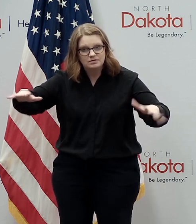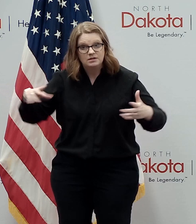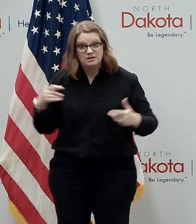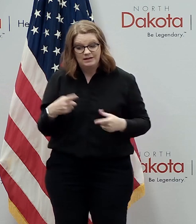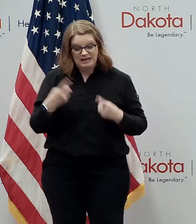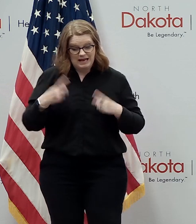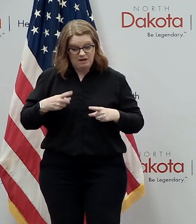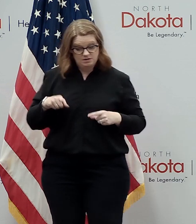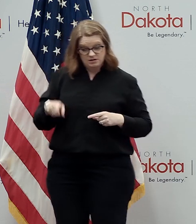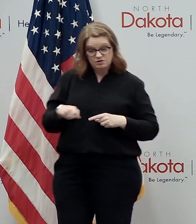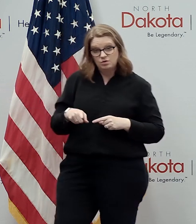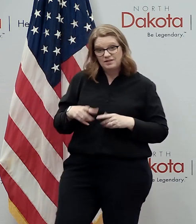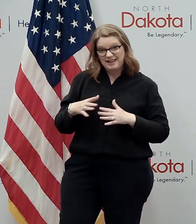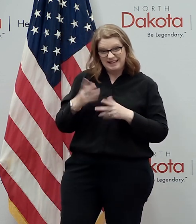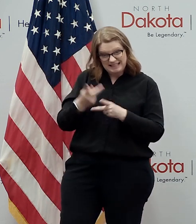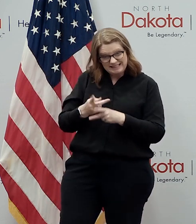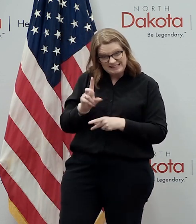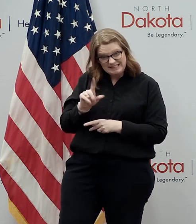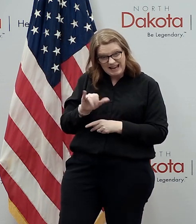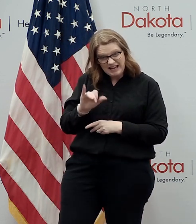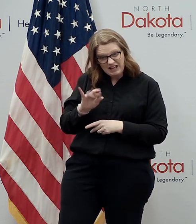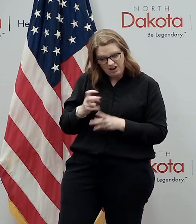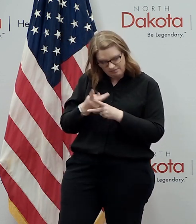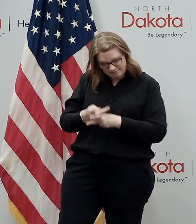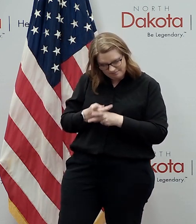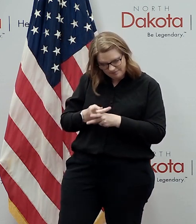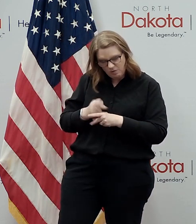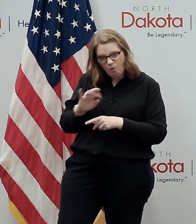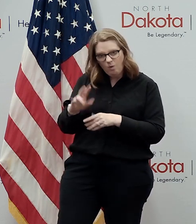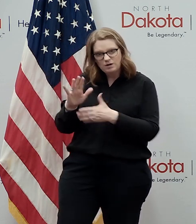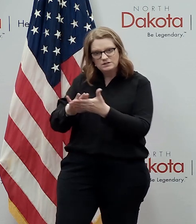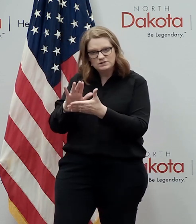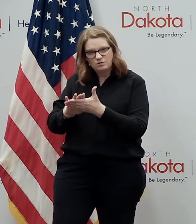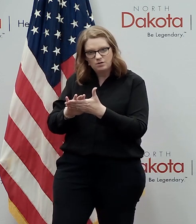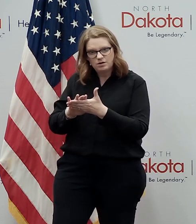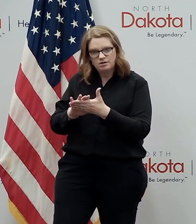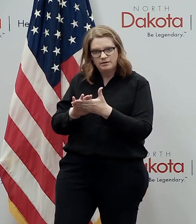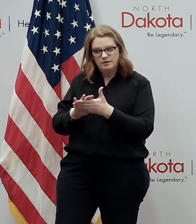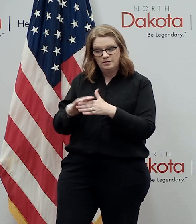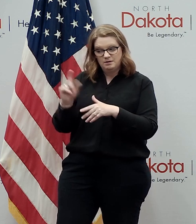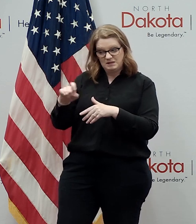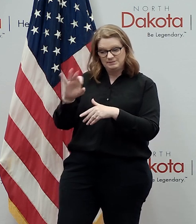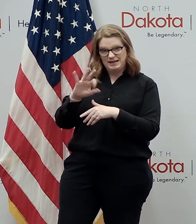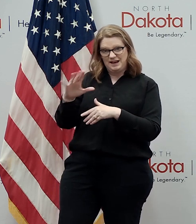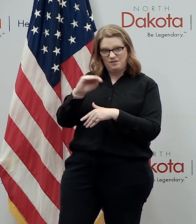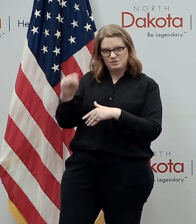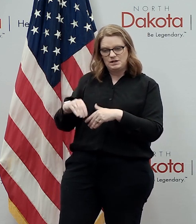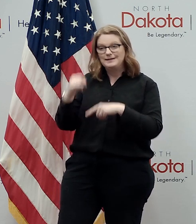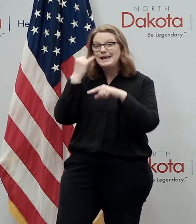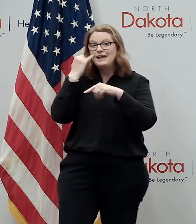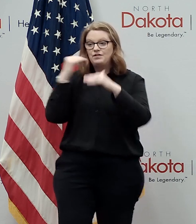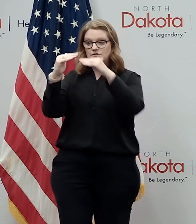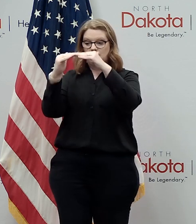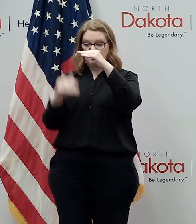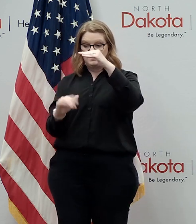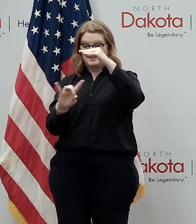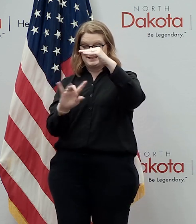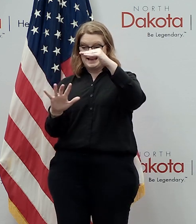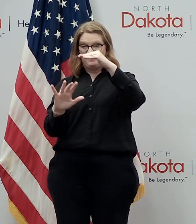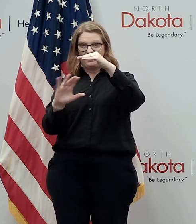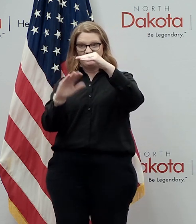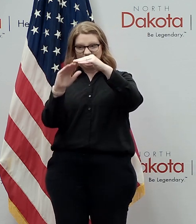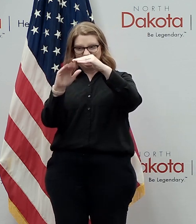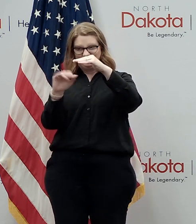facility or school once rates fall below that 95 threshold child care facilities and